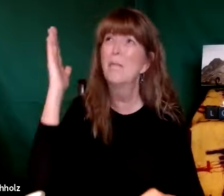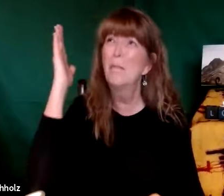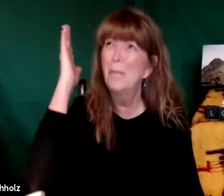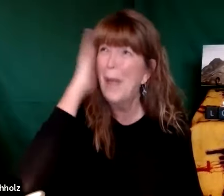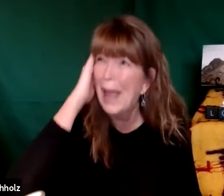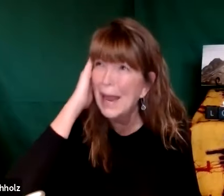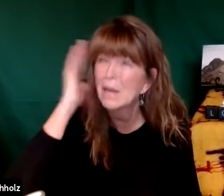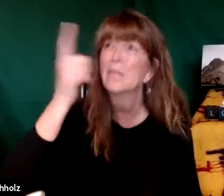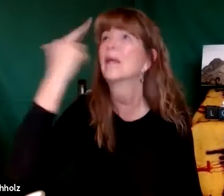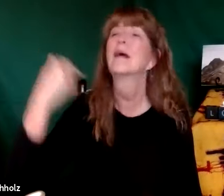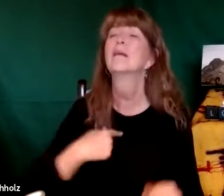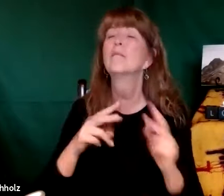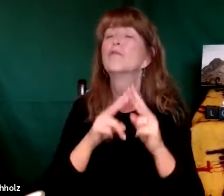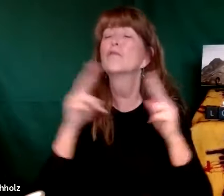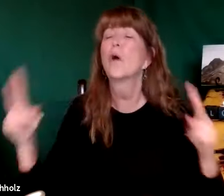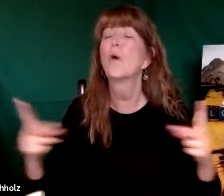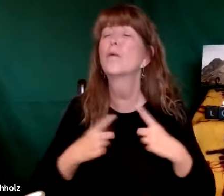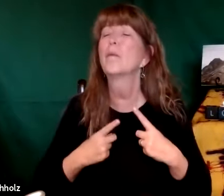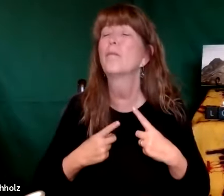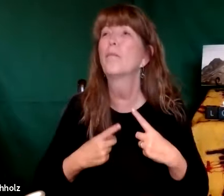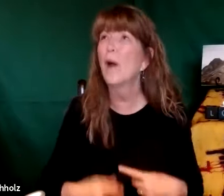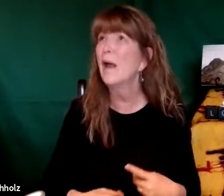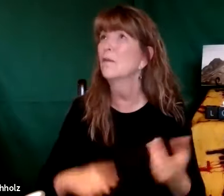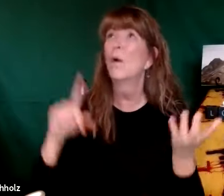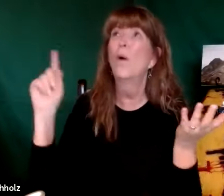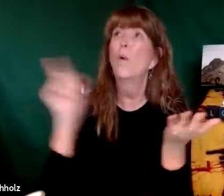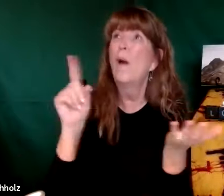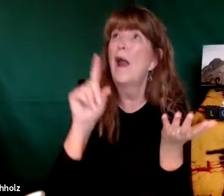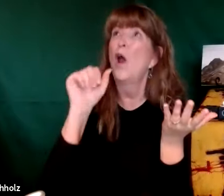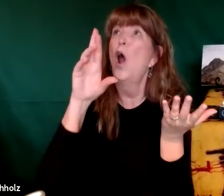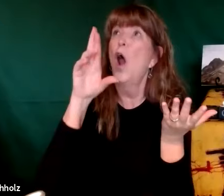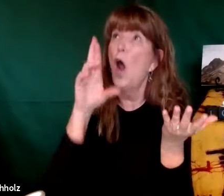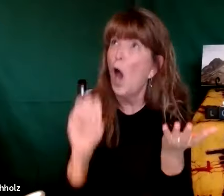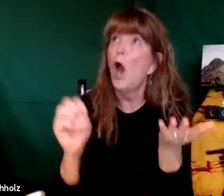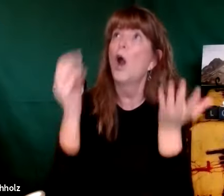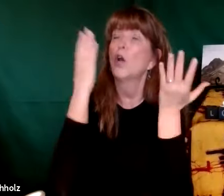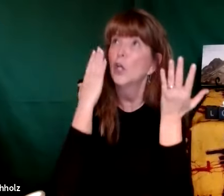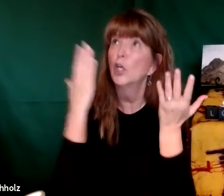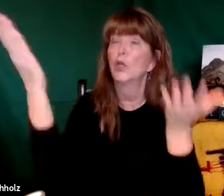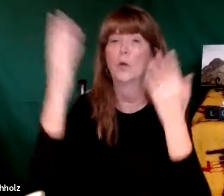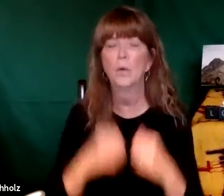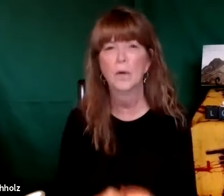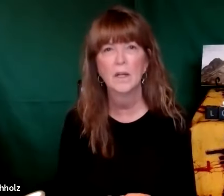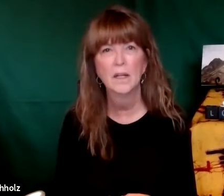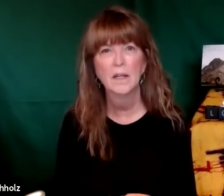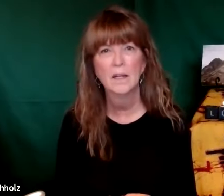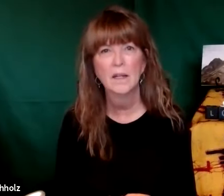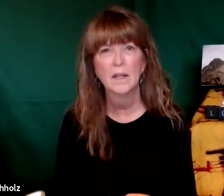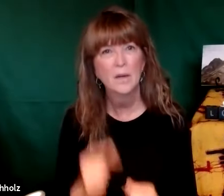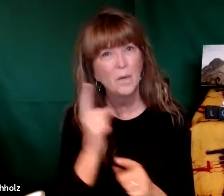despondent we can't even get out of bed God I am so very very downhearted where